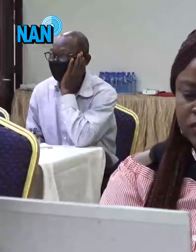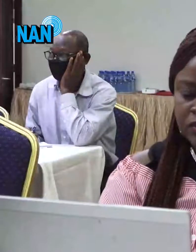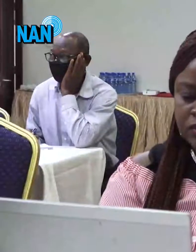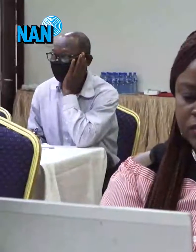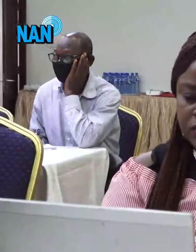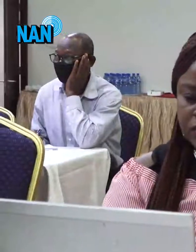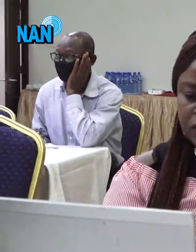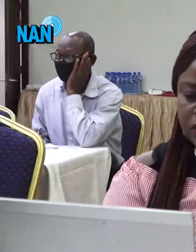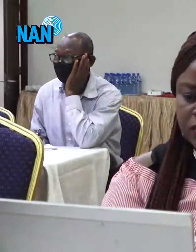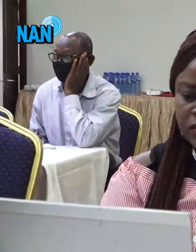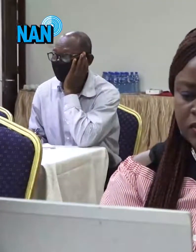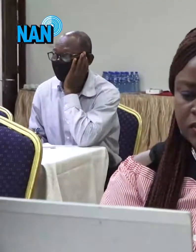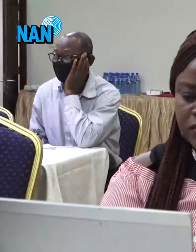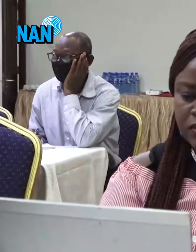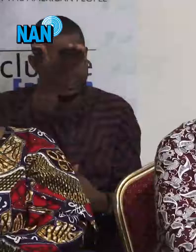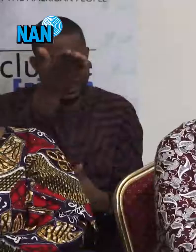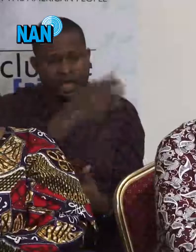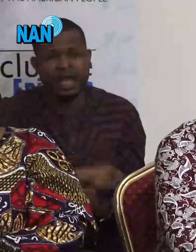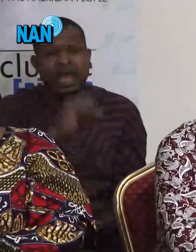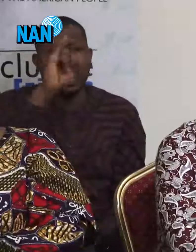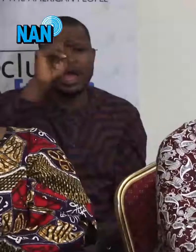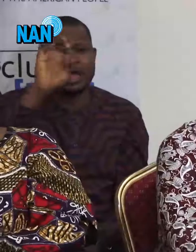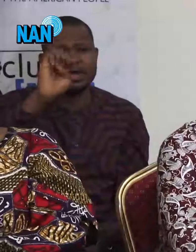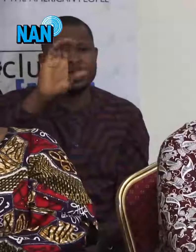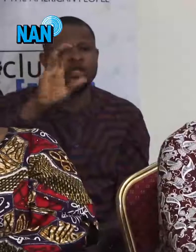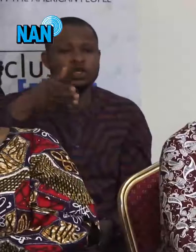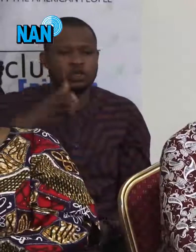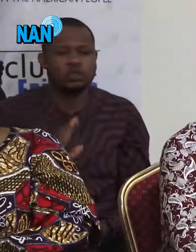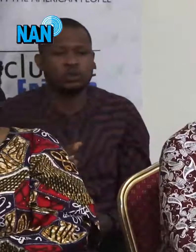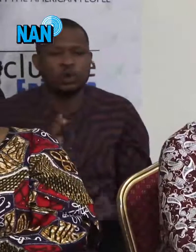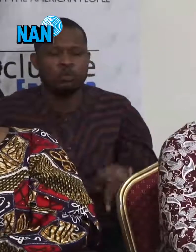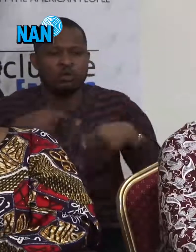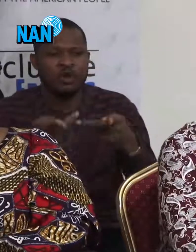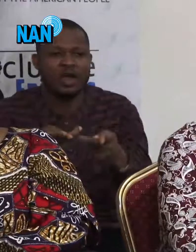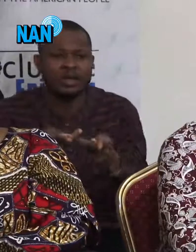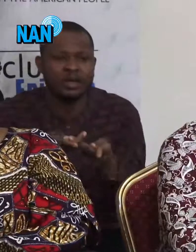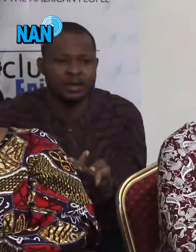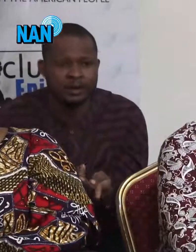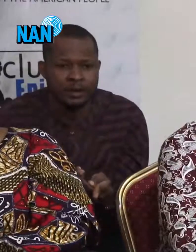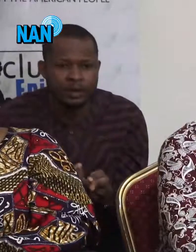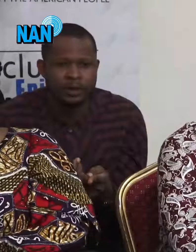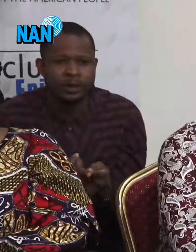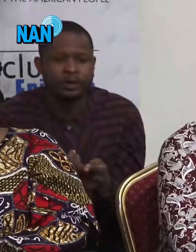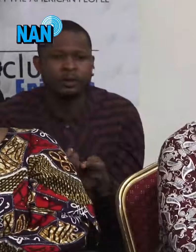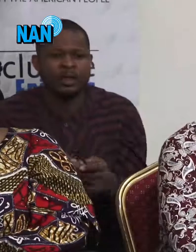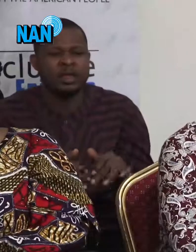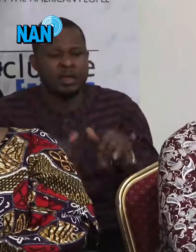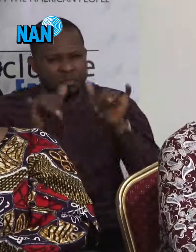as voters. AINEC should provide mobile and or permanent ramps and